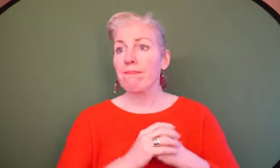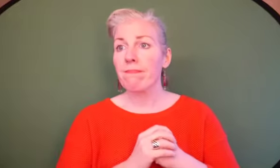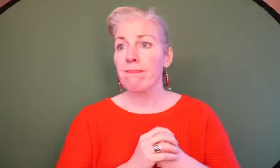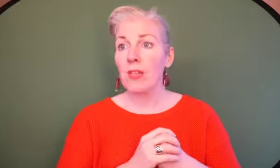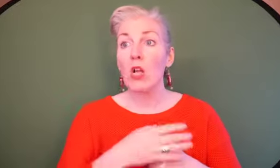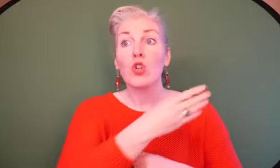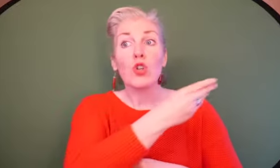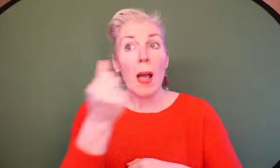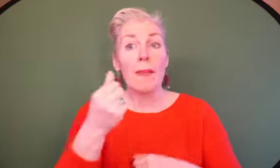OK.